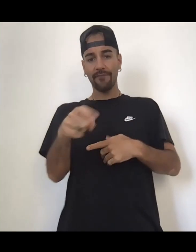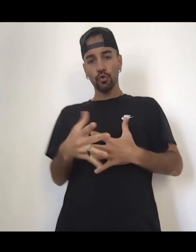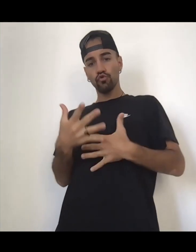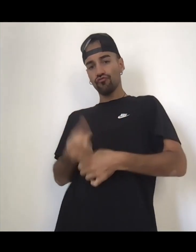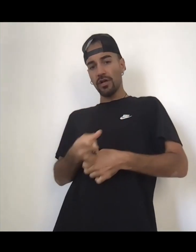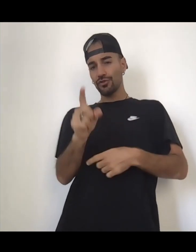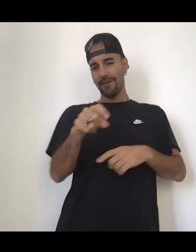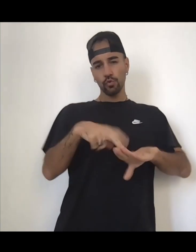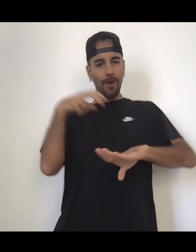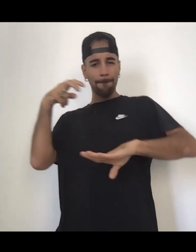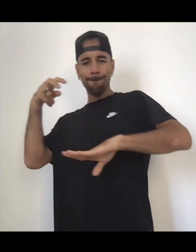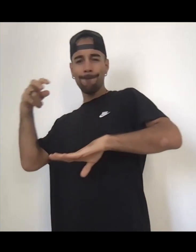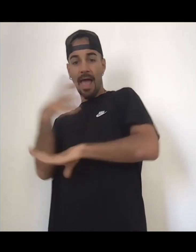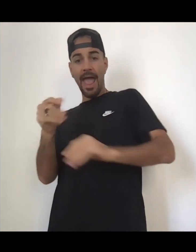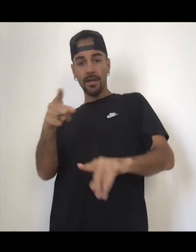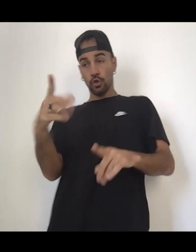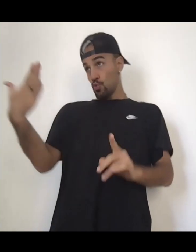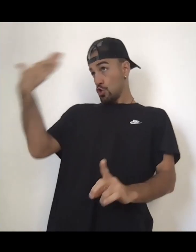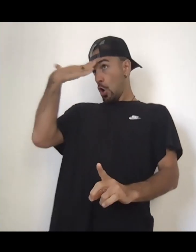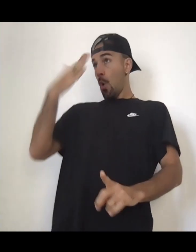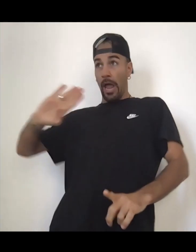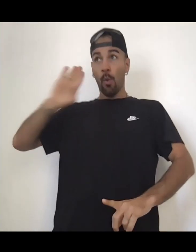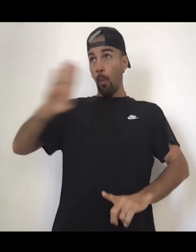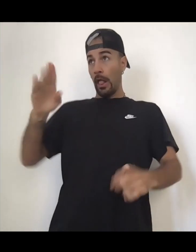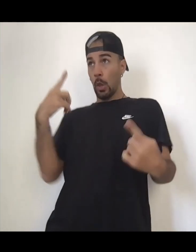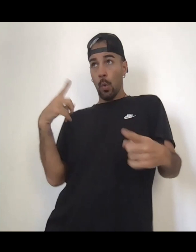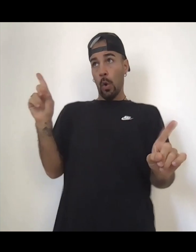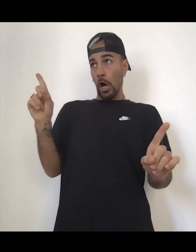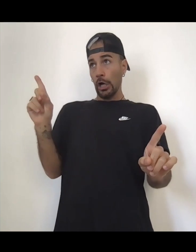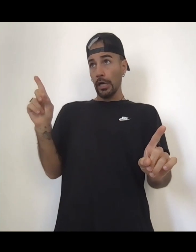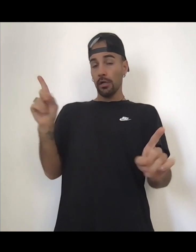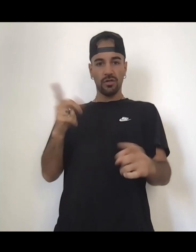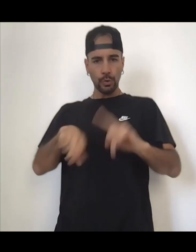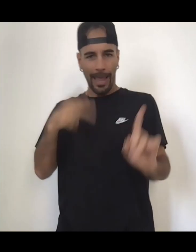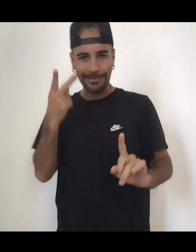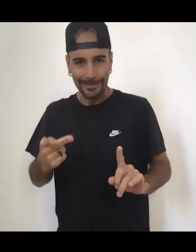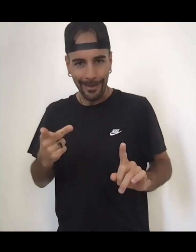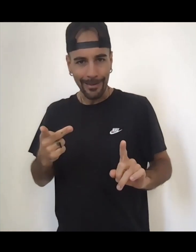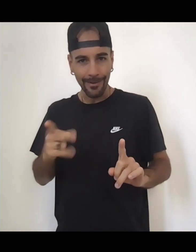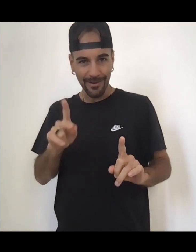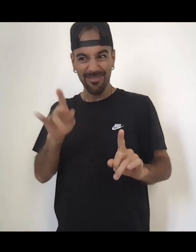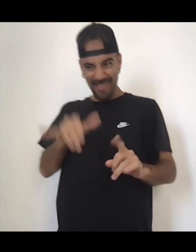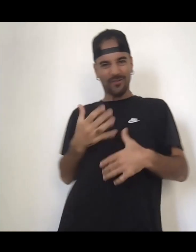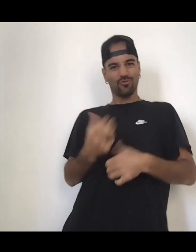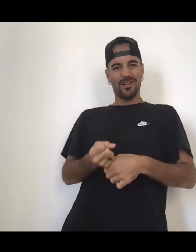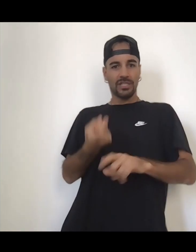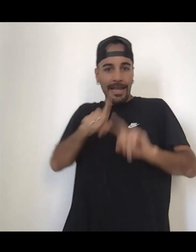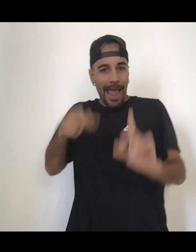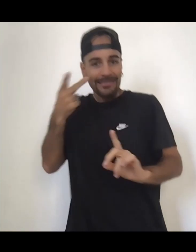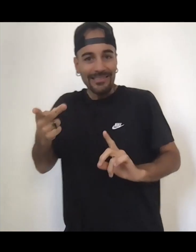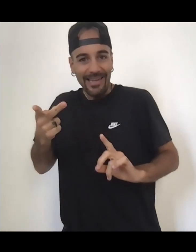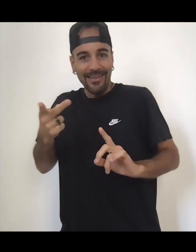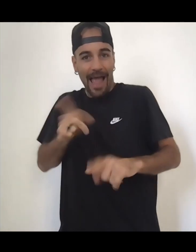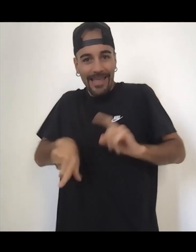Like, you have to know. That's what trust is. It's something you can't see that you have to just believe and you have to feel it in your